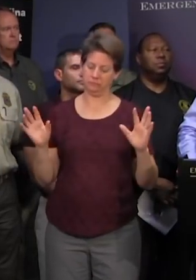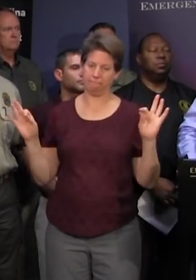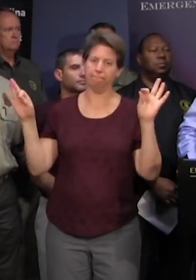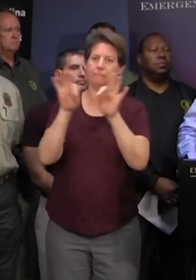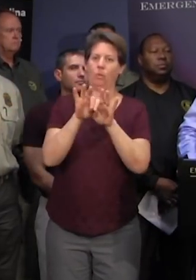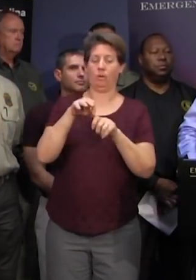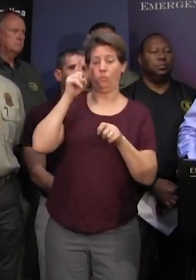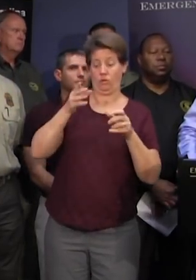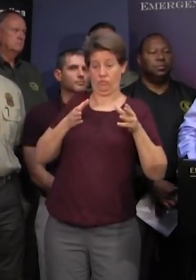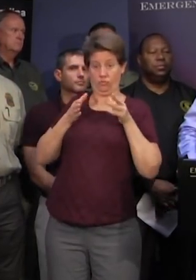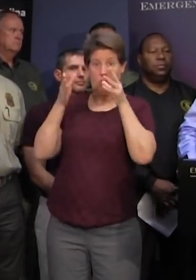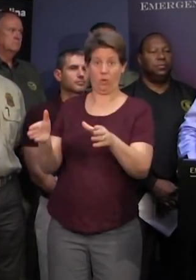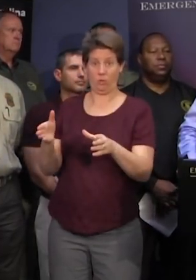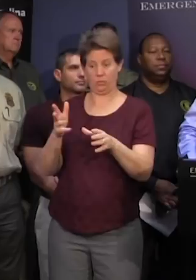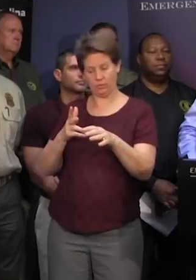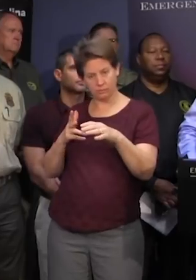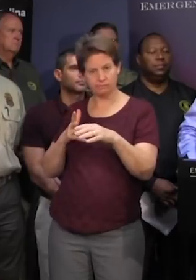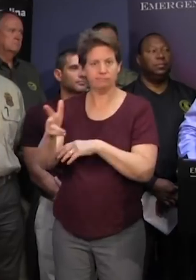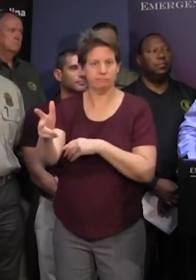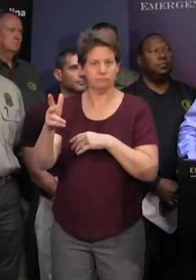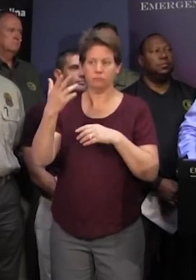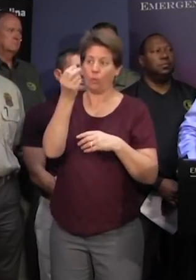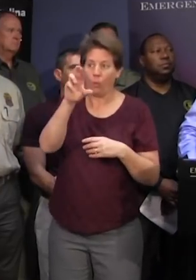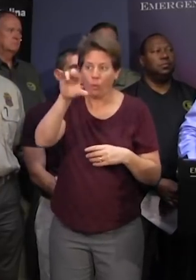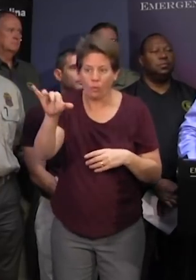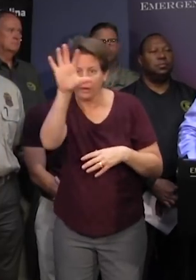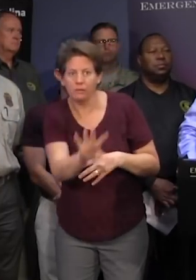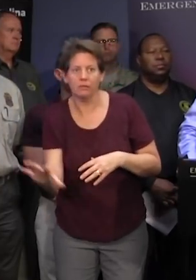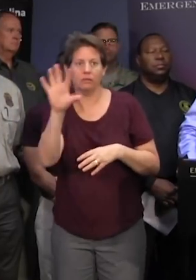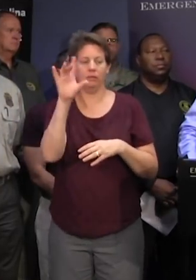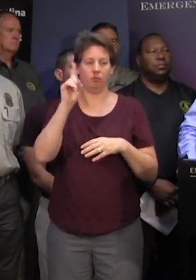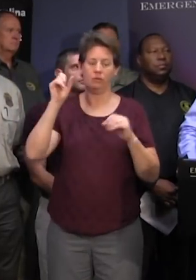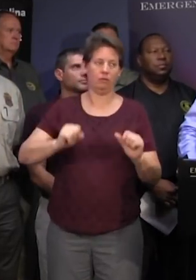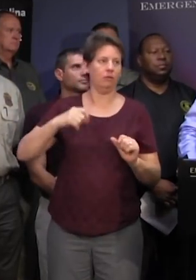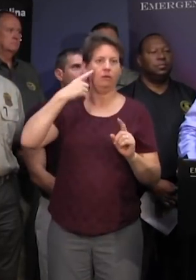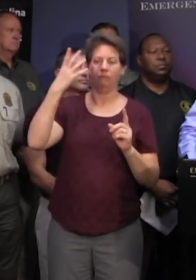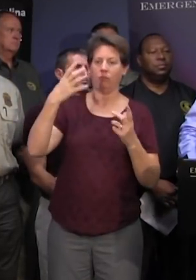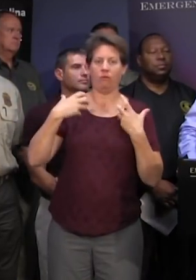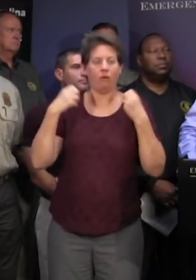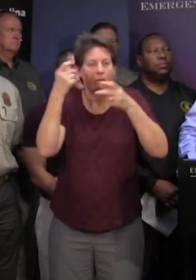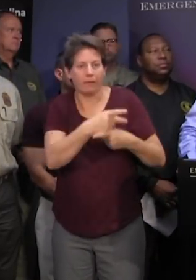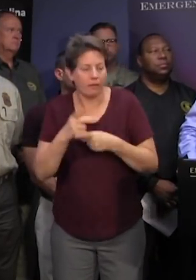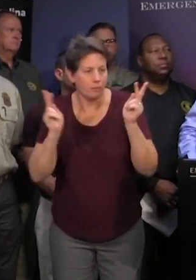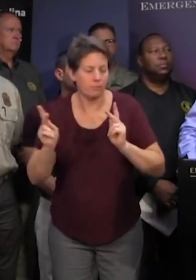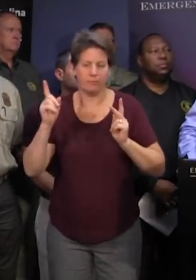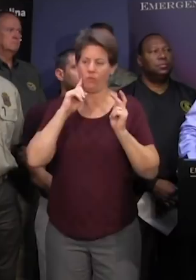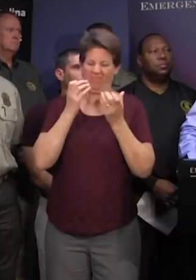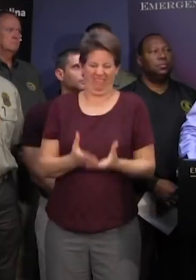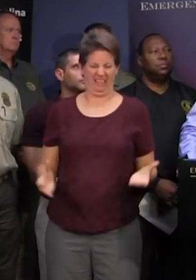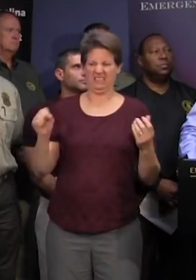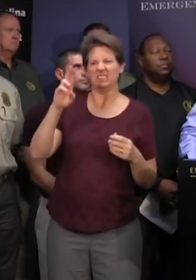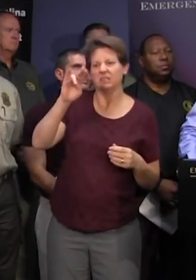road open to the or e county and surrounding areas for medical personnel for supplies for